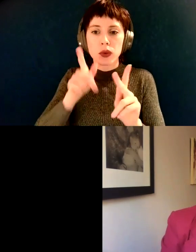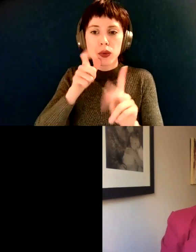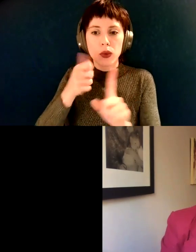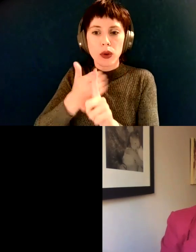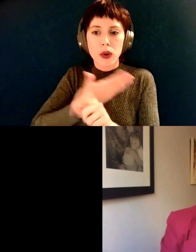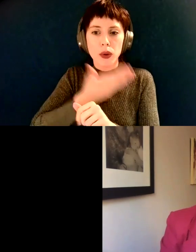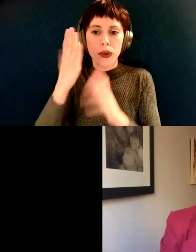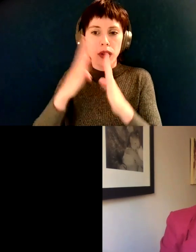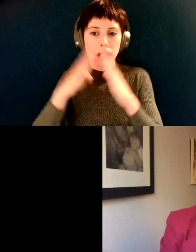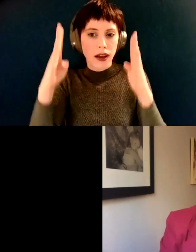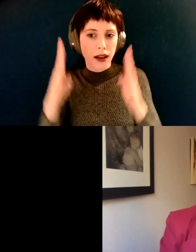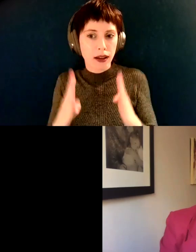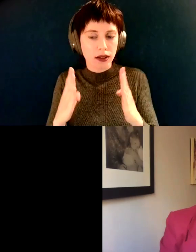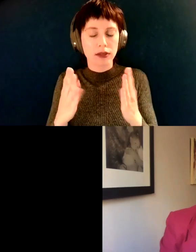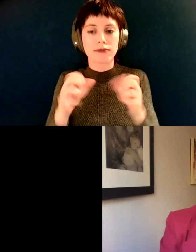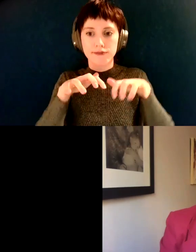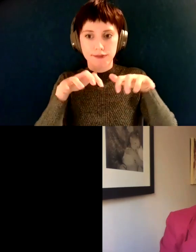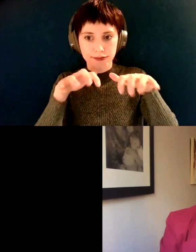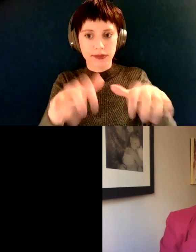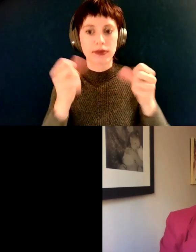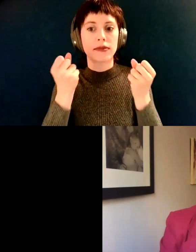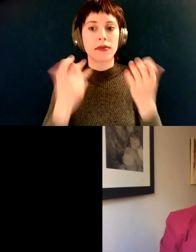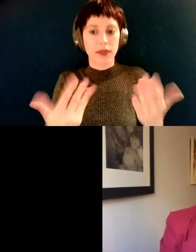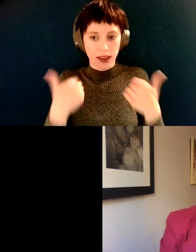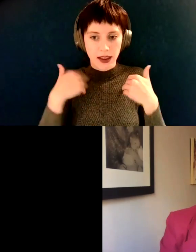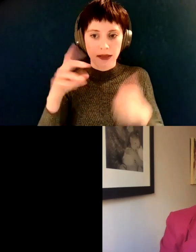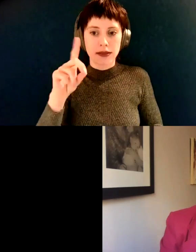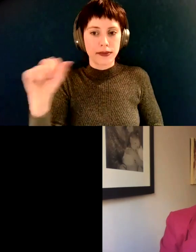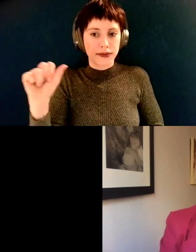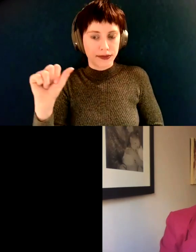disabilities? What has been your strategy here?